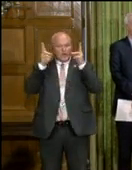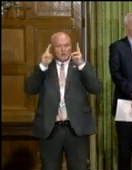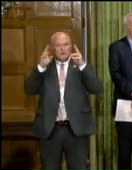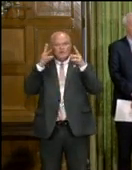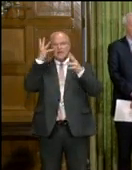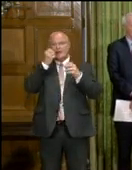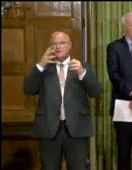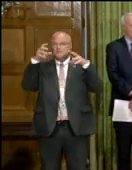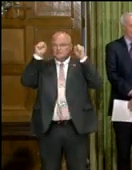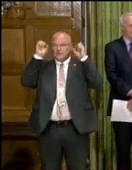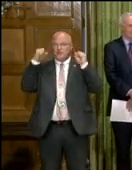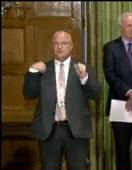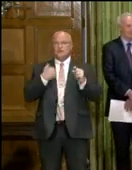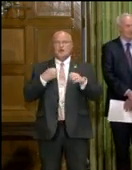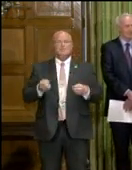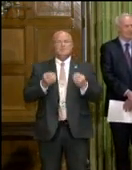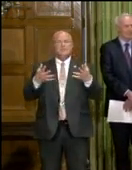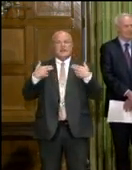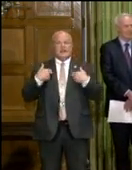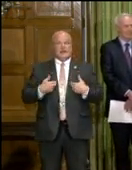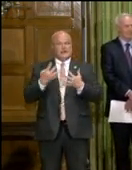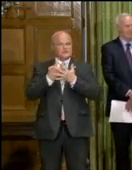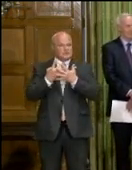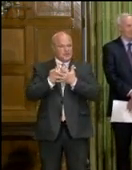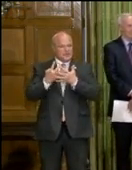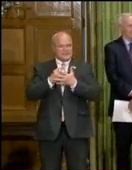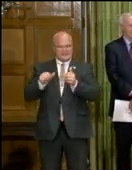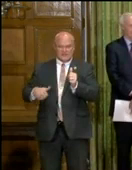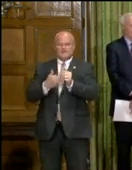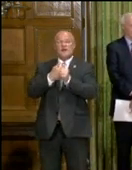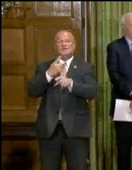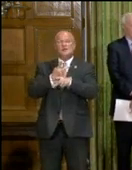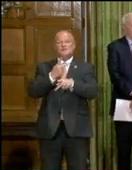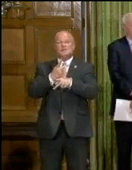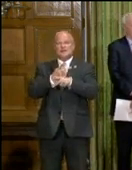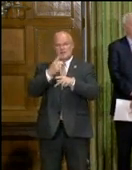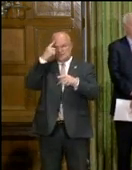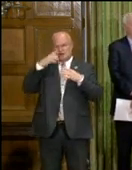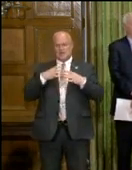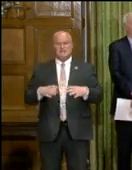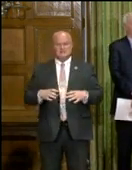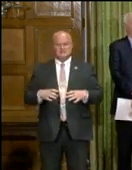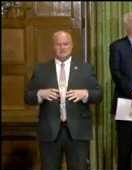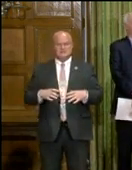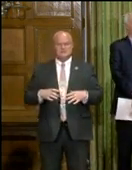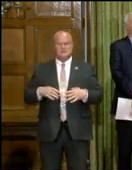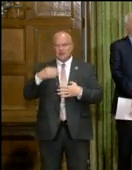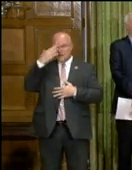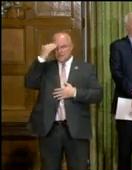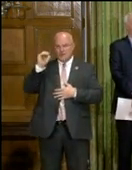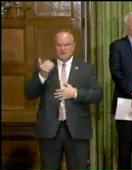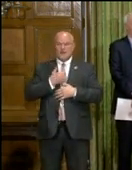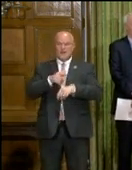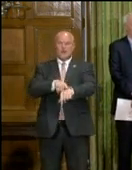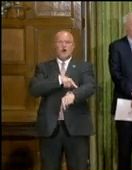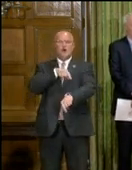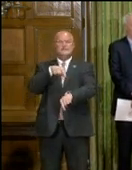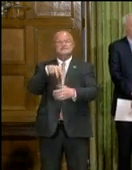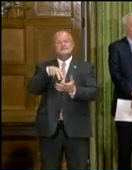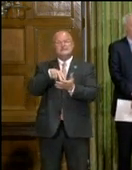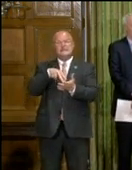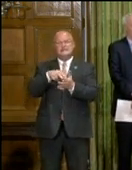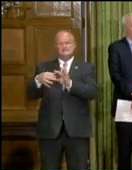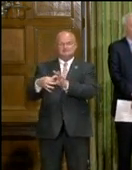beauty salons, where we have provided health screenings and follow-up care to customers. Because of our long-standing